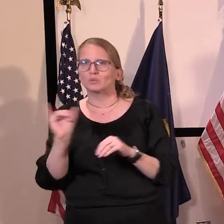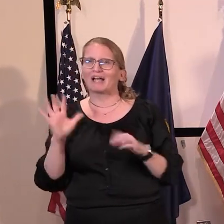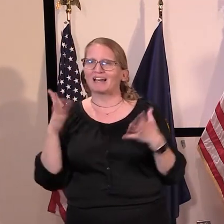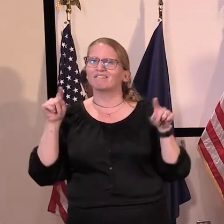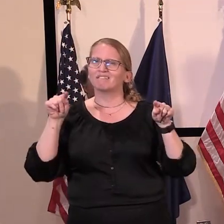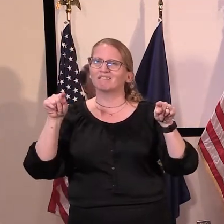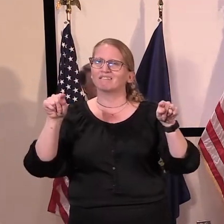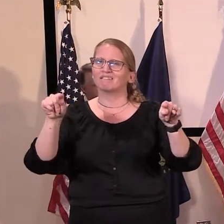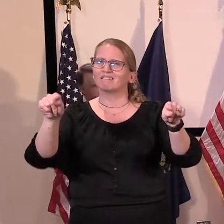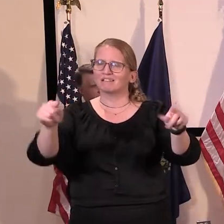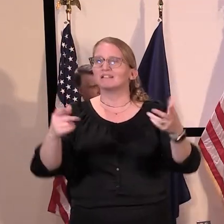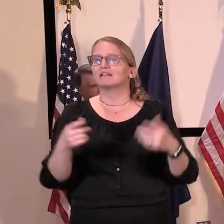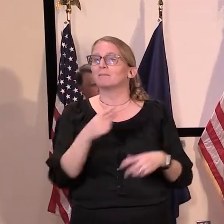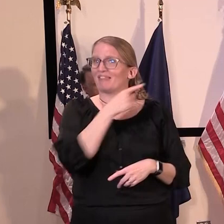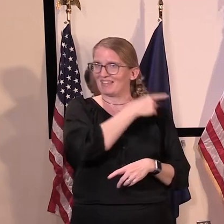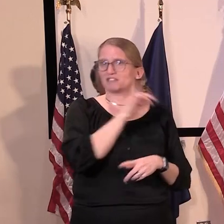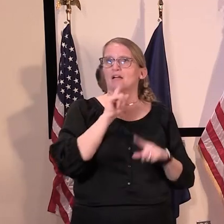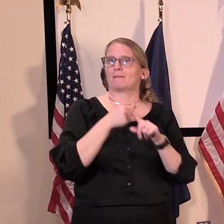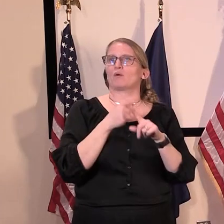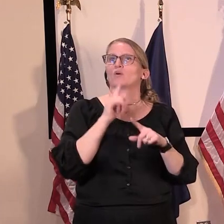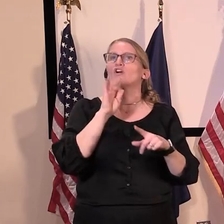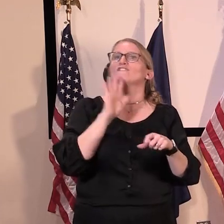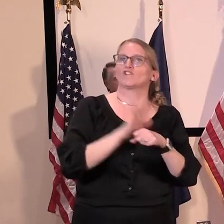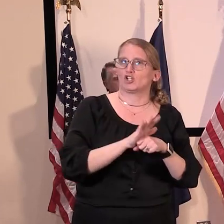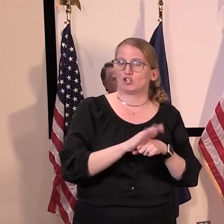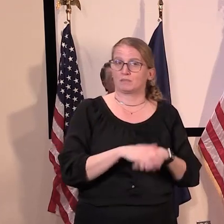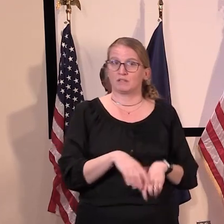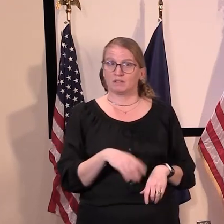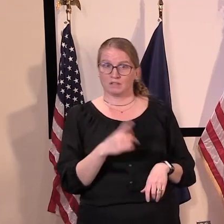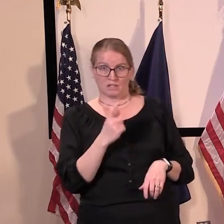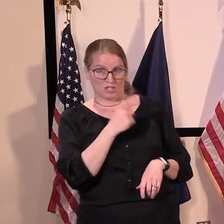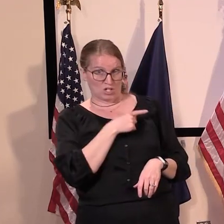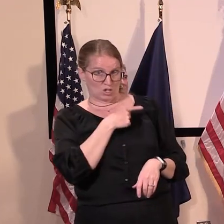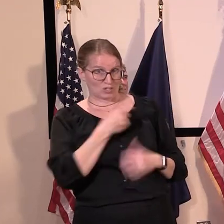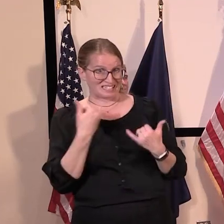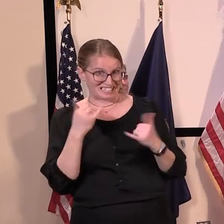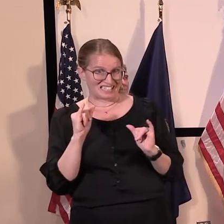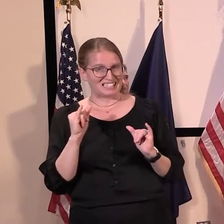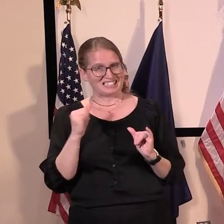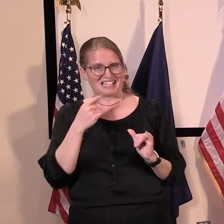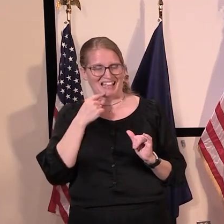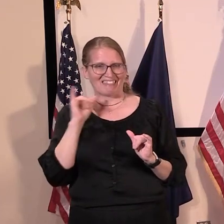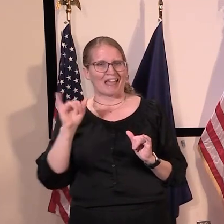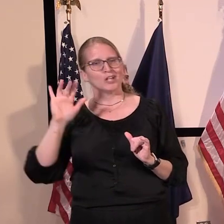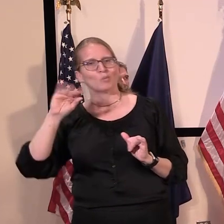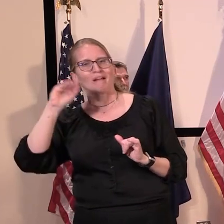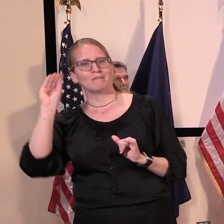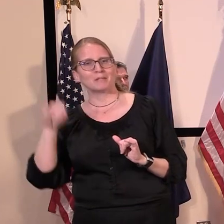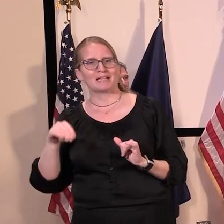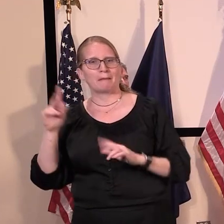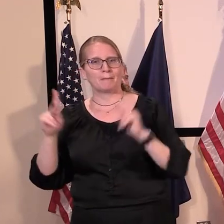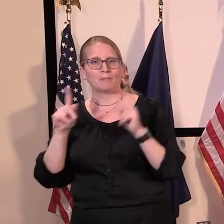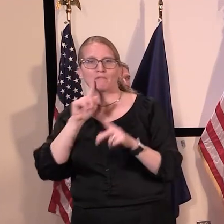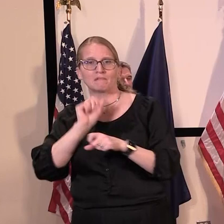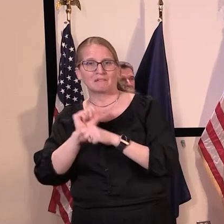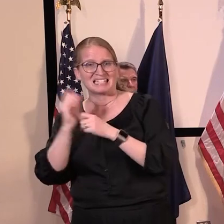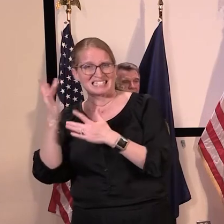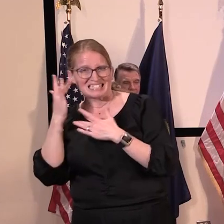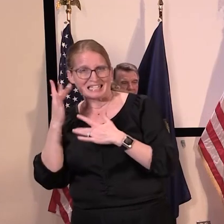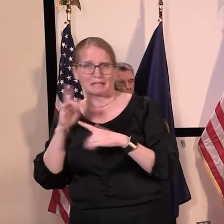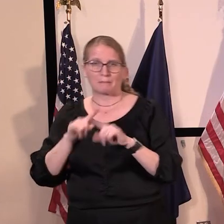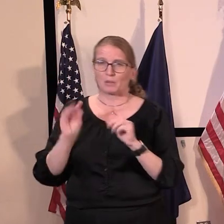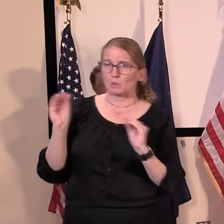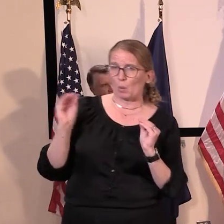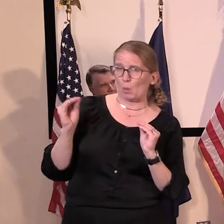Okay. Just quick follow up. So, so you're still using the, the one in four or 25% as sort of a rough estimate. I think it's a fair rough